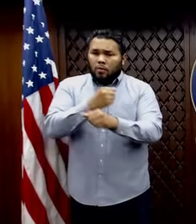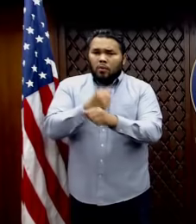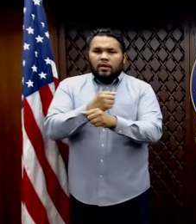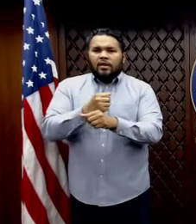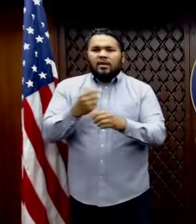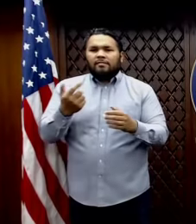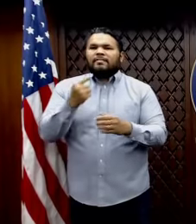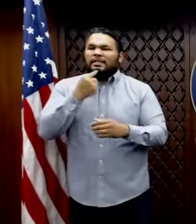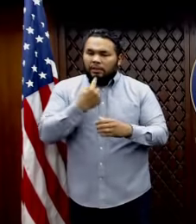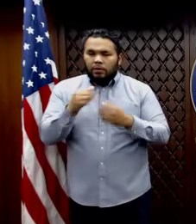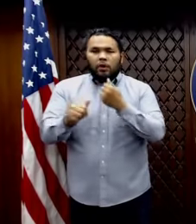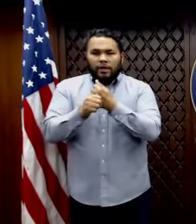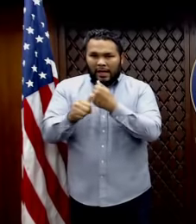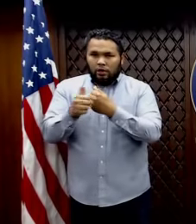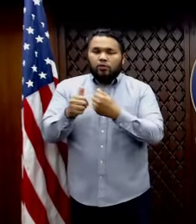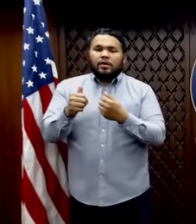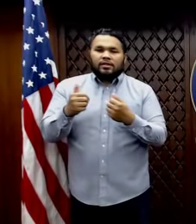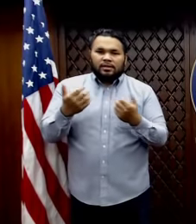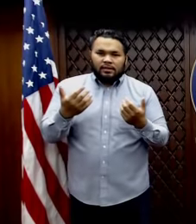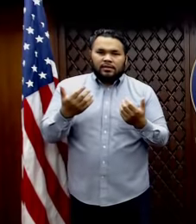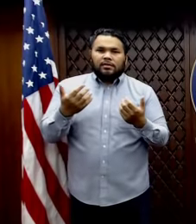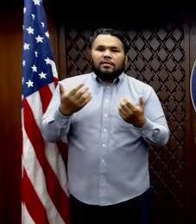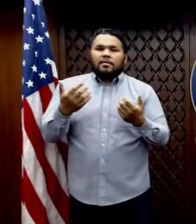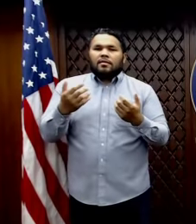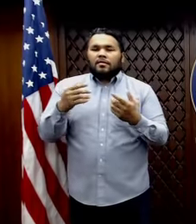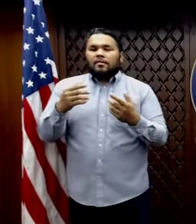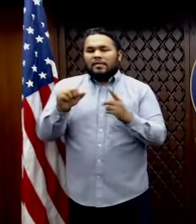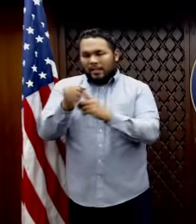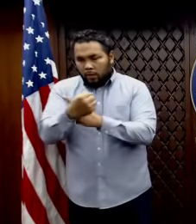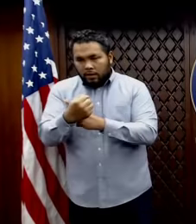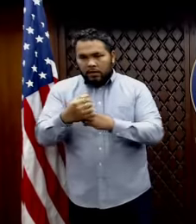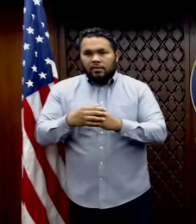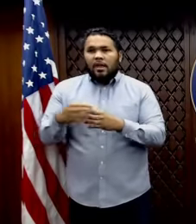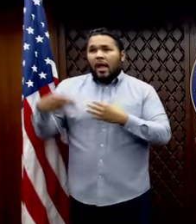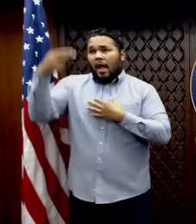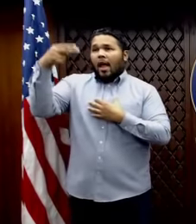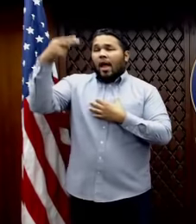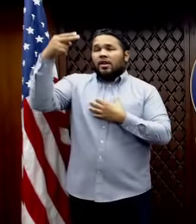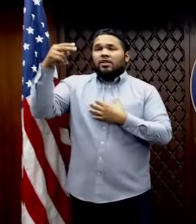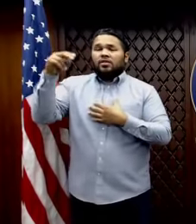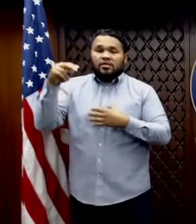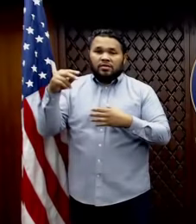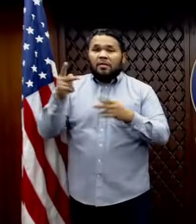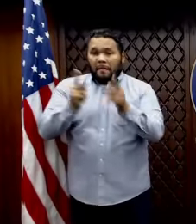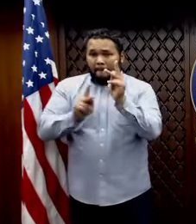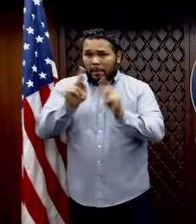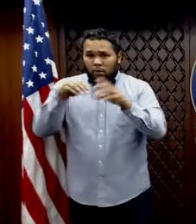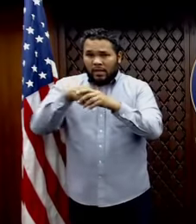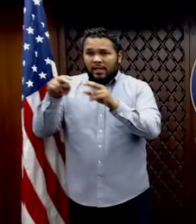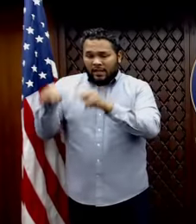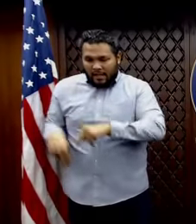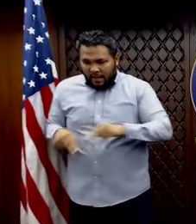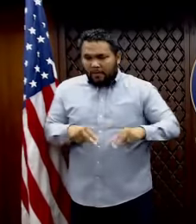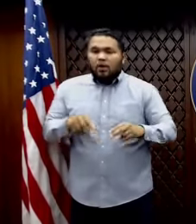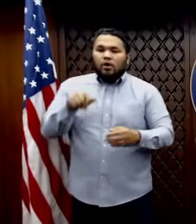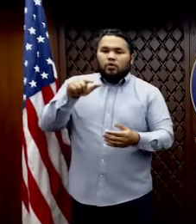the highest levels of the Navy down to, uh, the lowest deck plates on that ship are working,